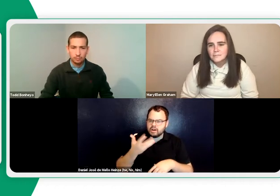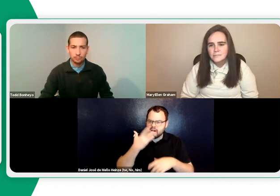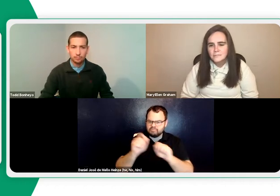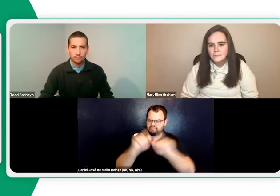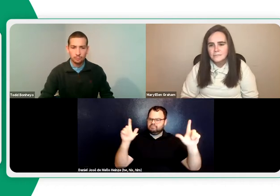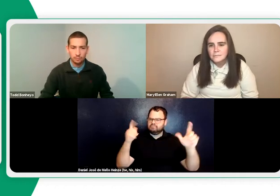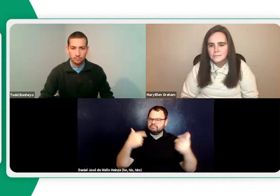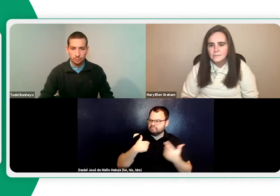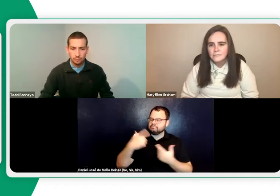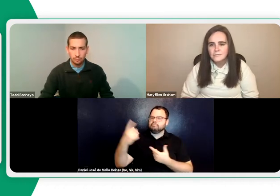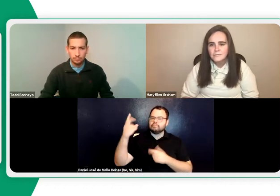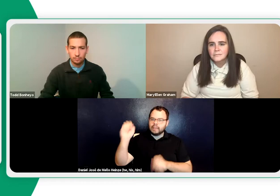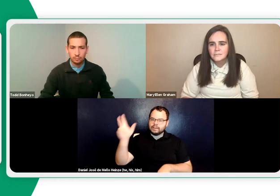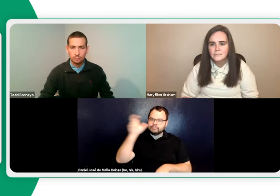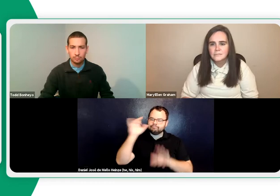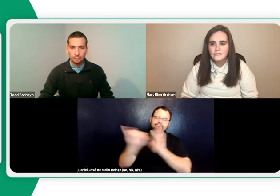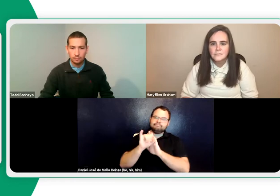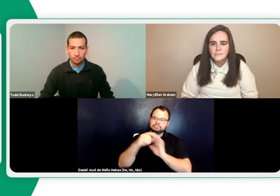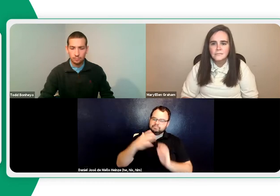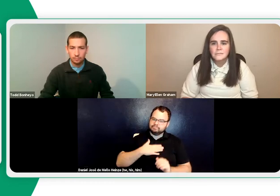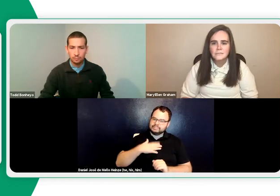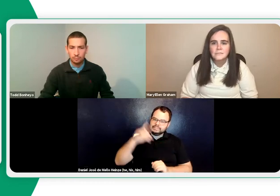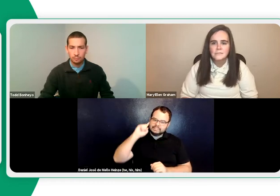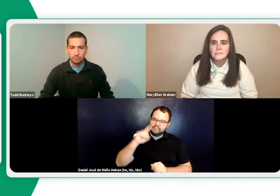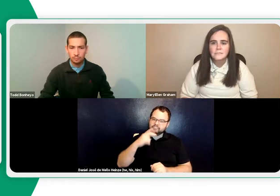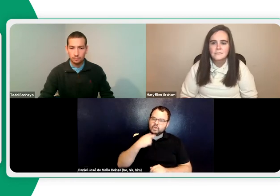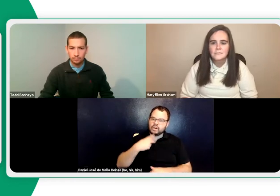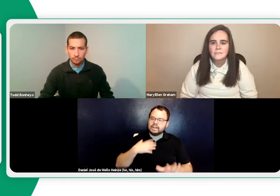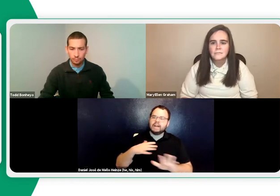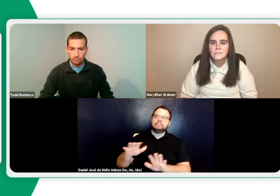you have to make an audio sound. Many people don't feel comfortable using their voice, deaf people.